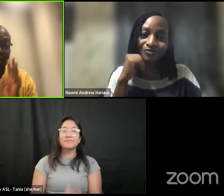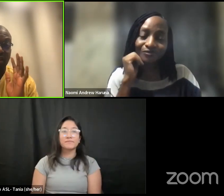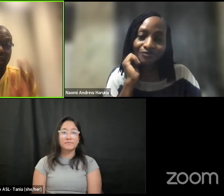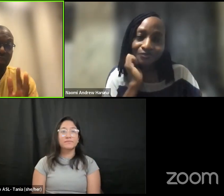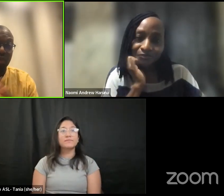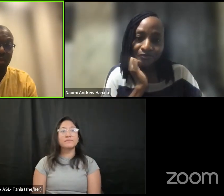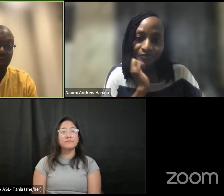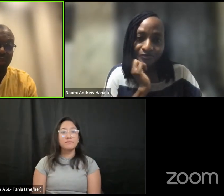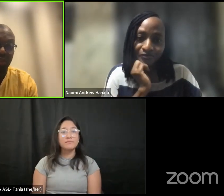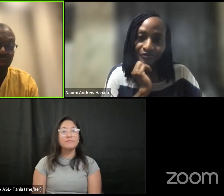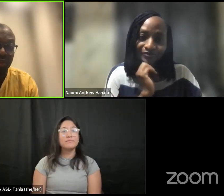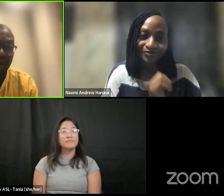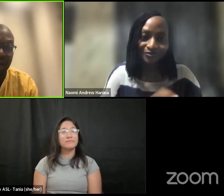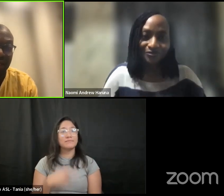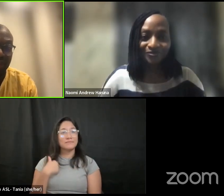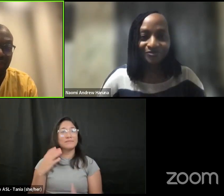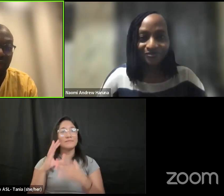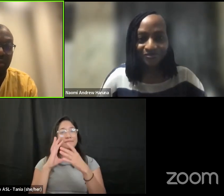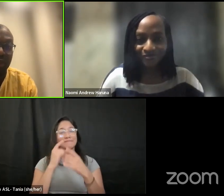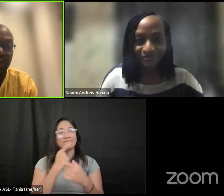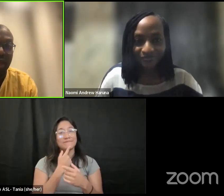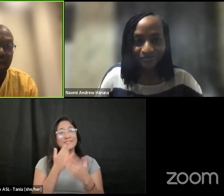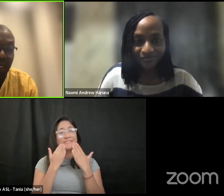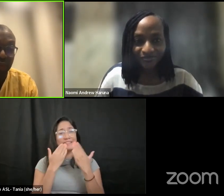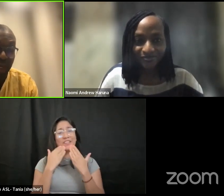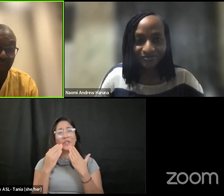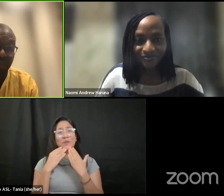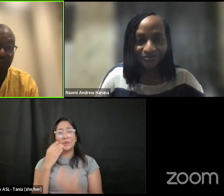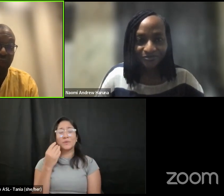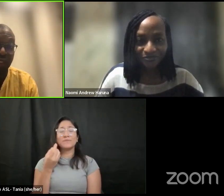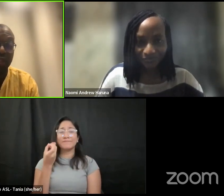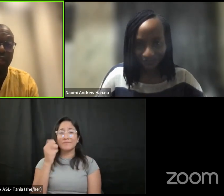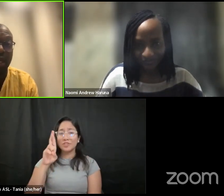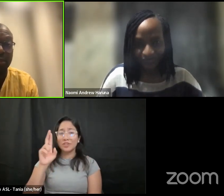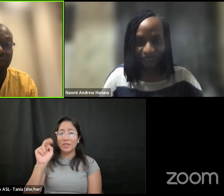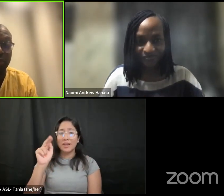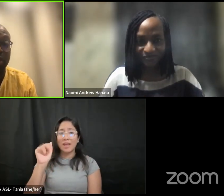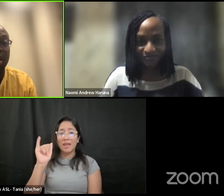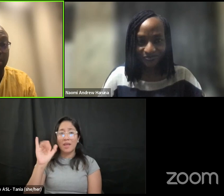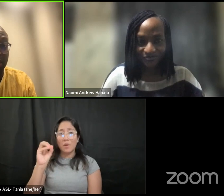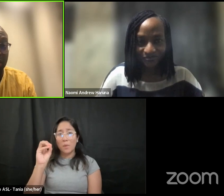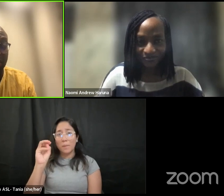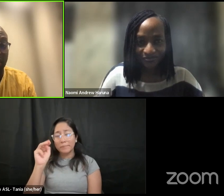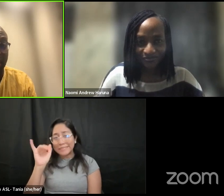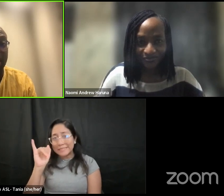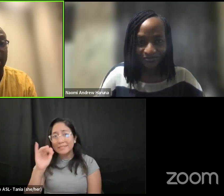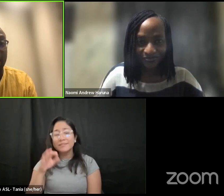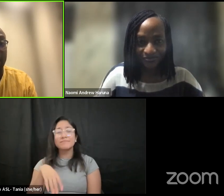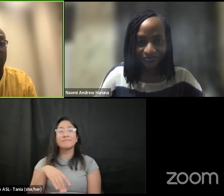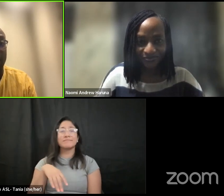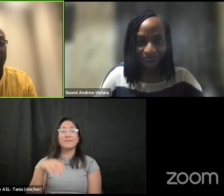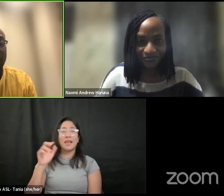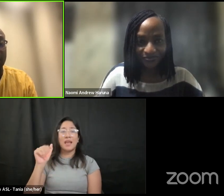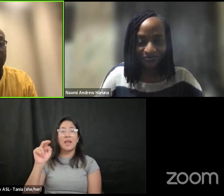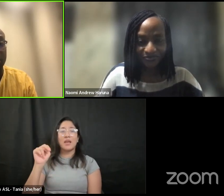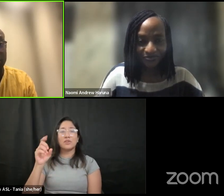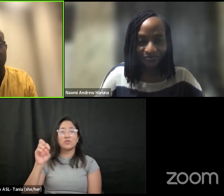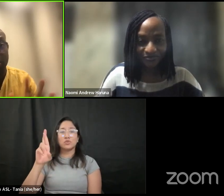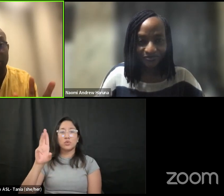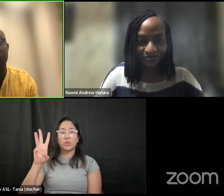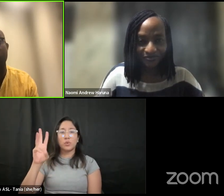i would say thank you so much to uh dr nami andrew haruna for taking the time to talk to us today uh